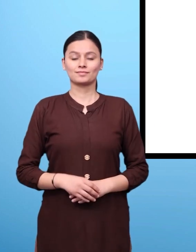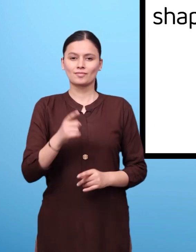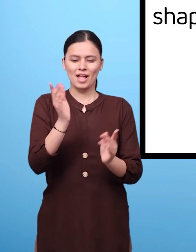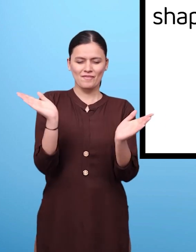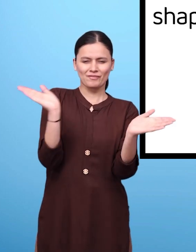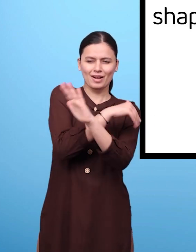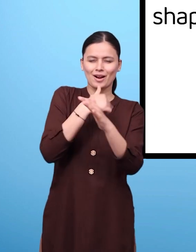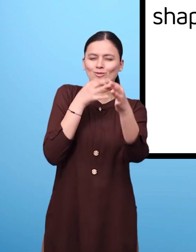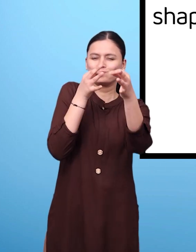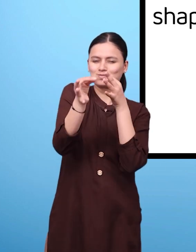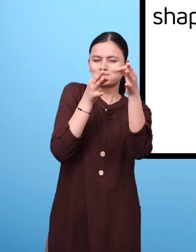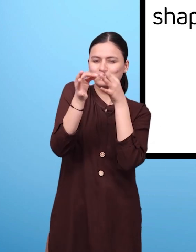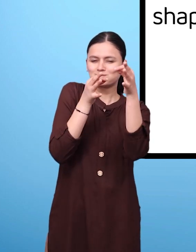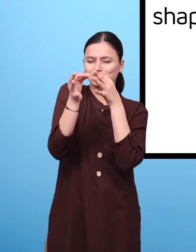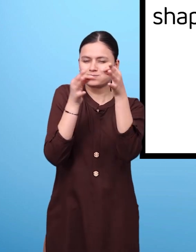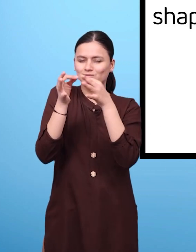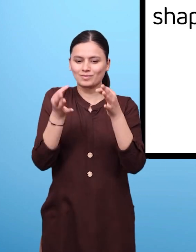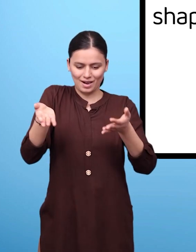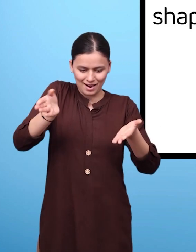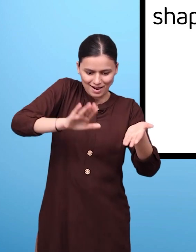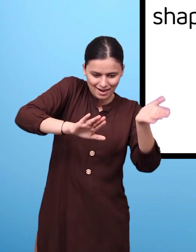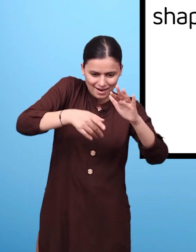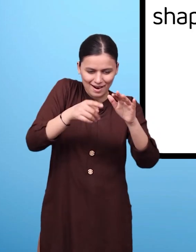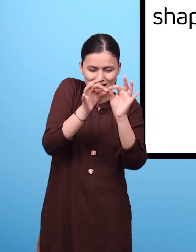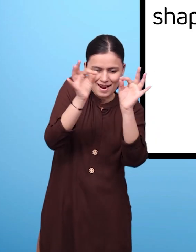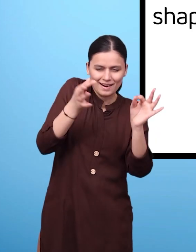If you also have to decorate the given shapes in the same way